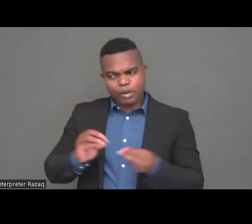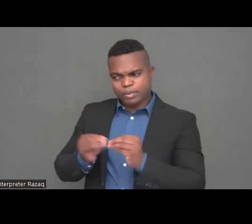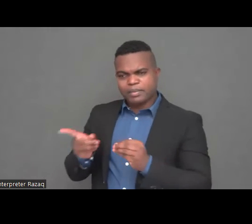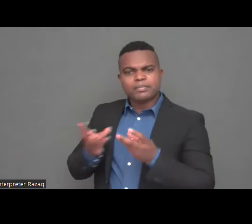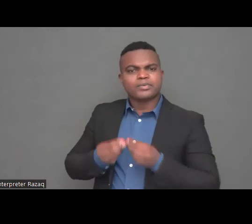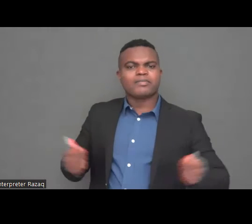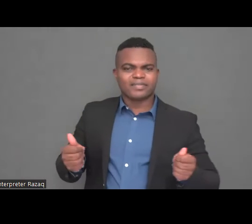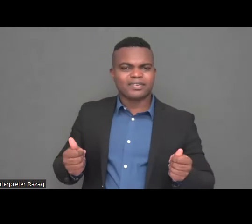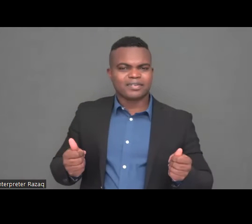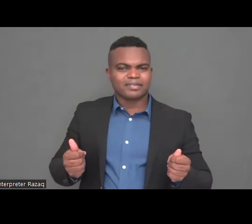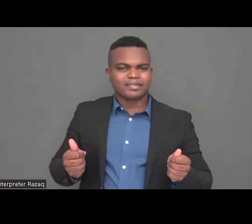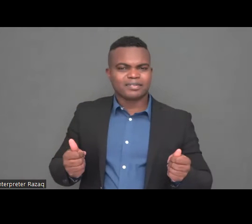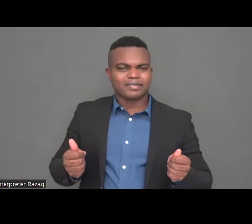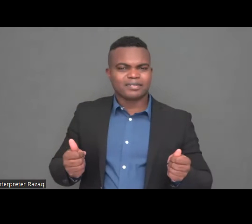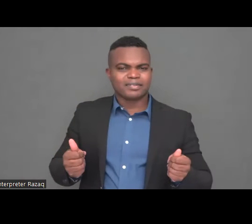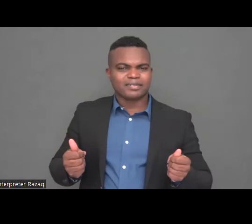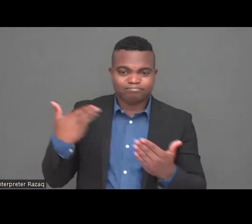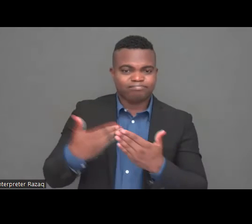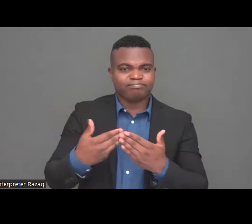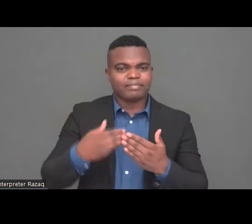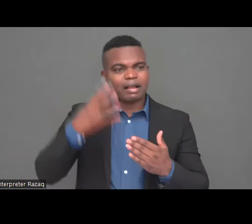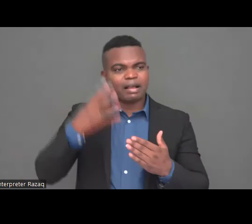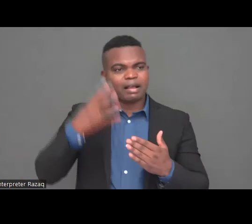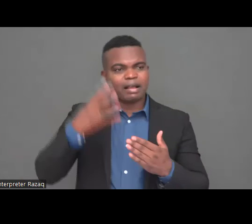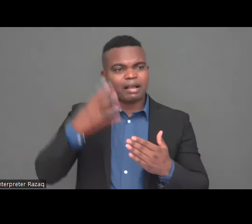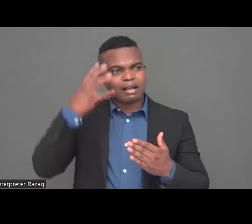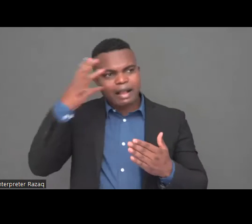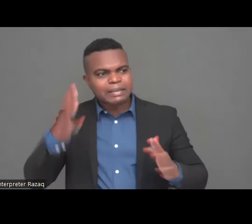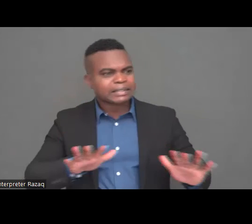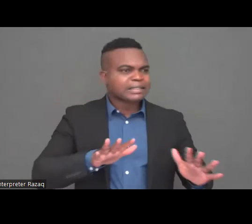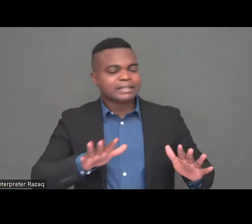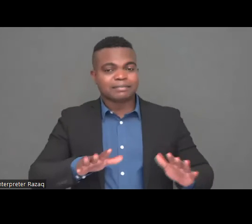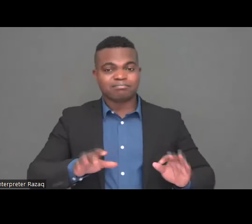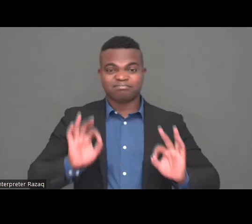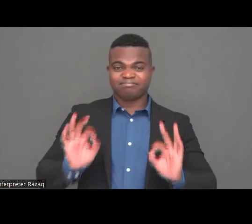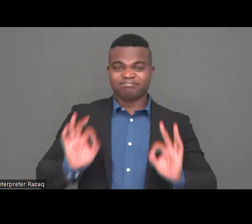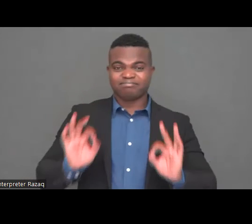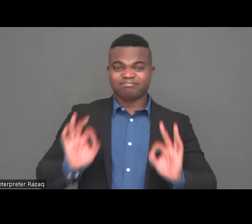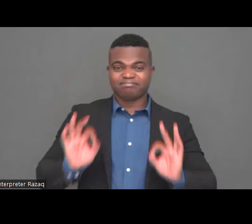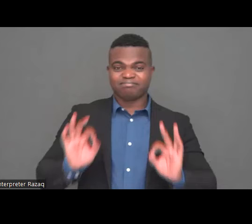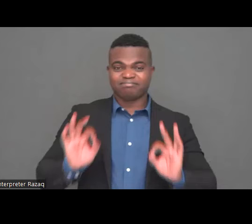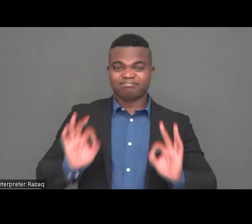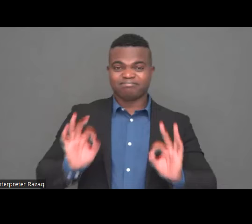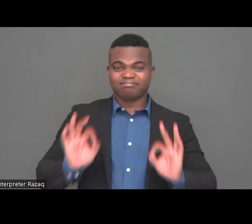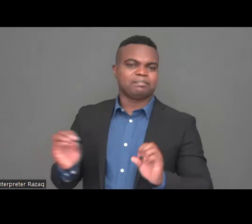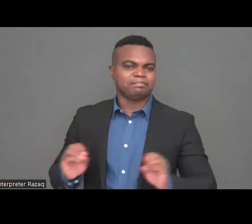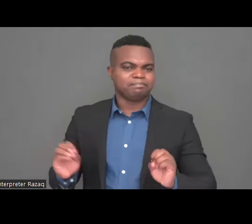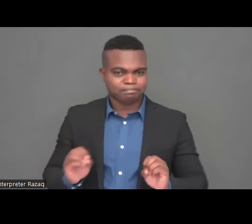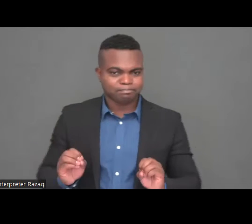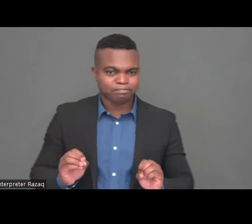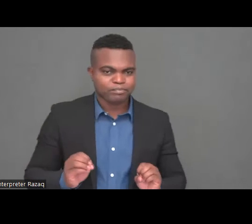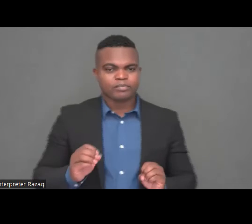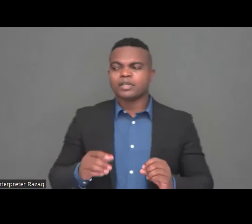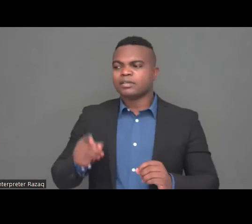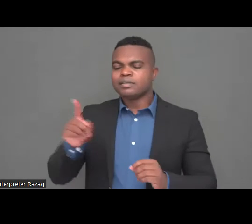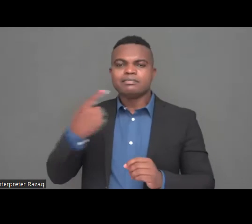your family doctor, but you have to come to your family doctor, which is one week